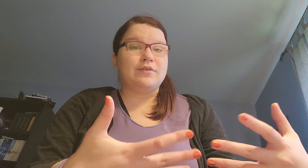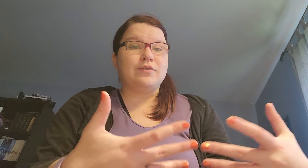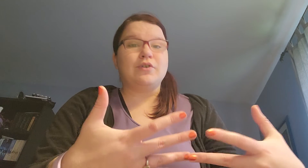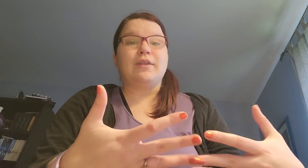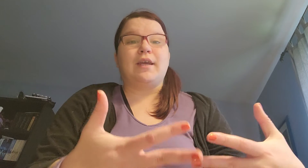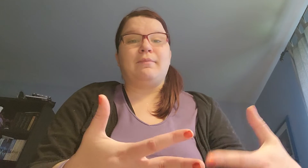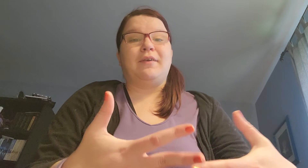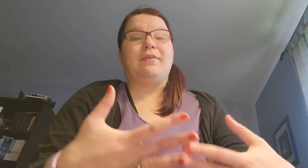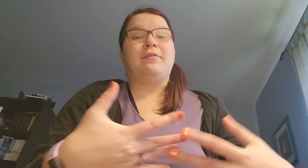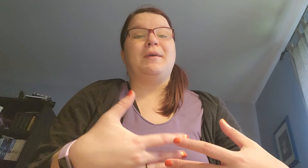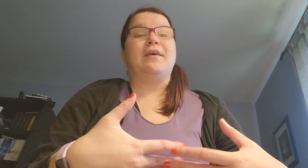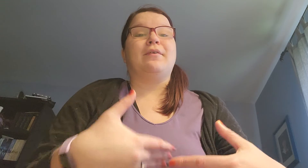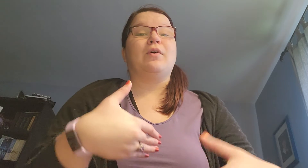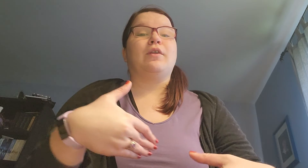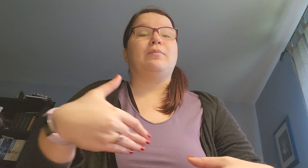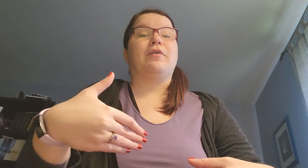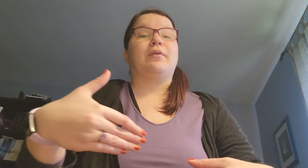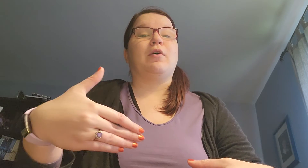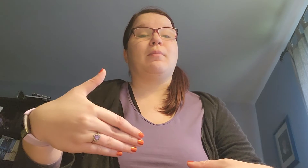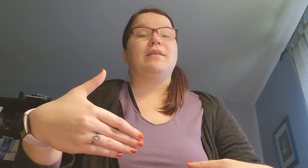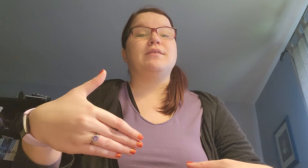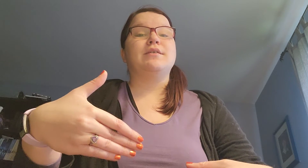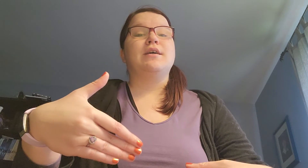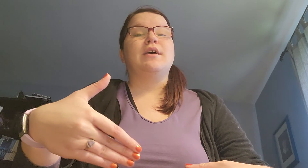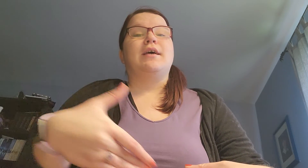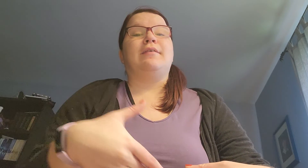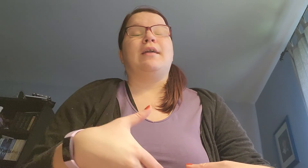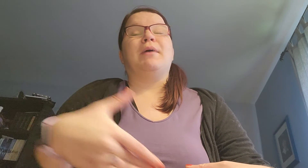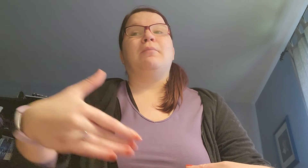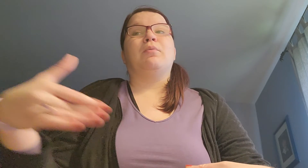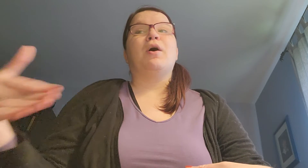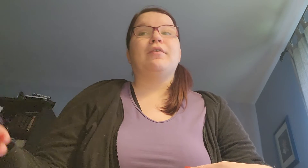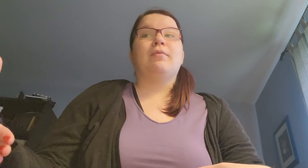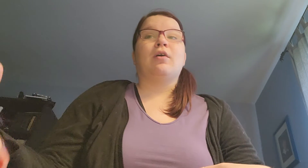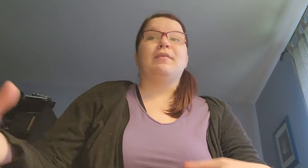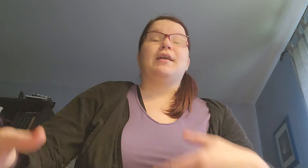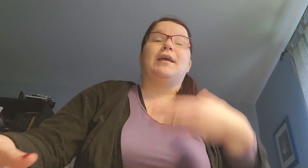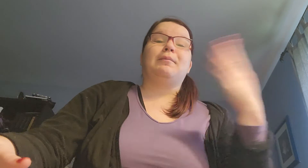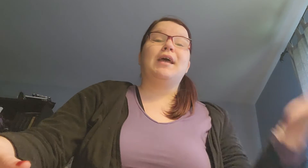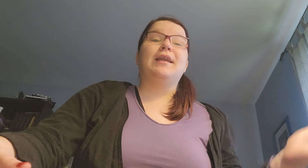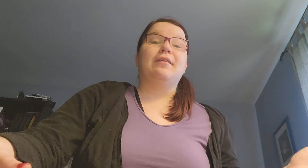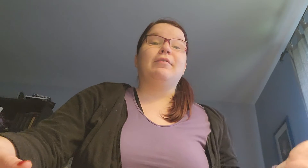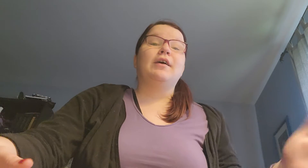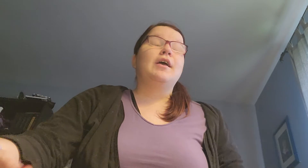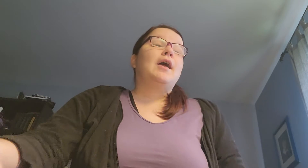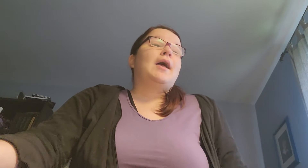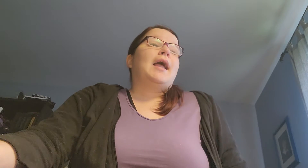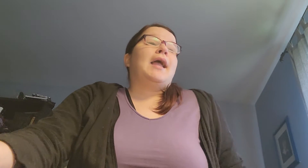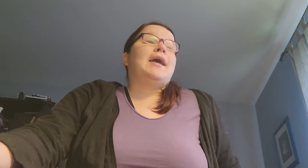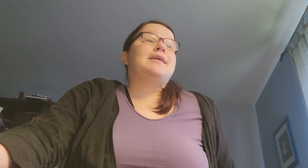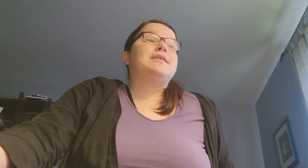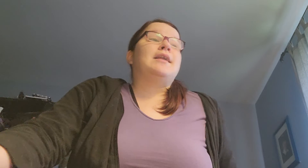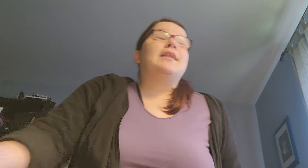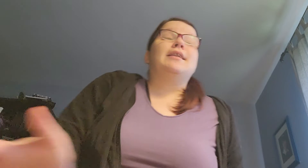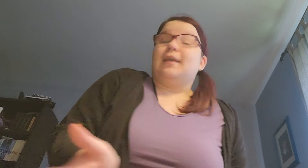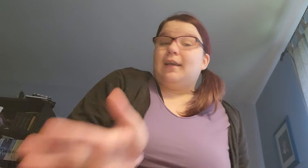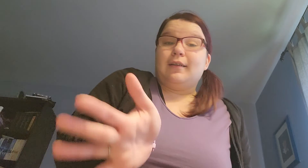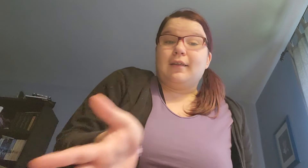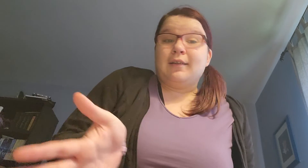Doing the AMVs is because of all these positive comments. Is that I'm getting more positive comments than I am negative. And another thing, and